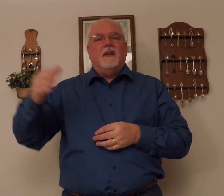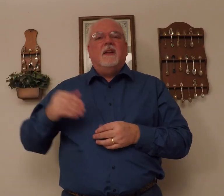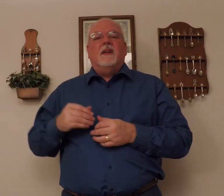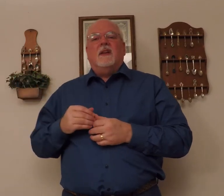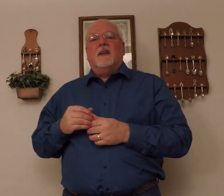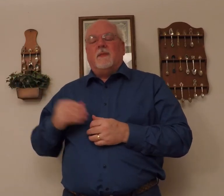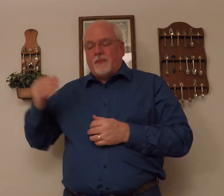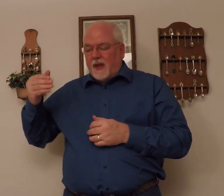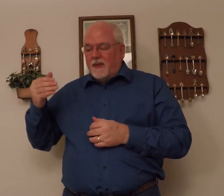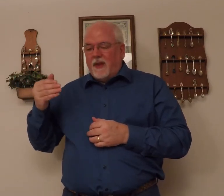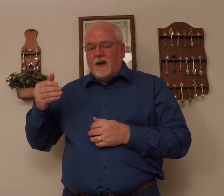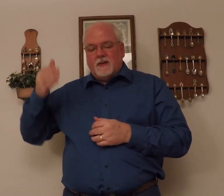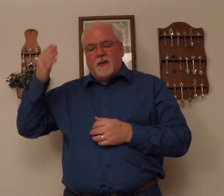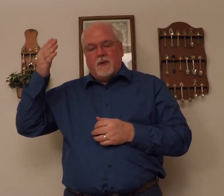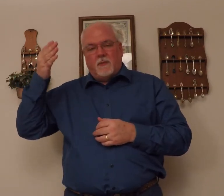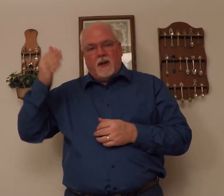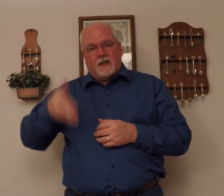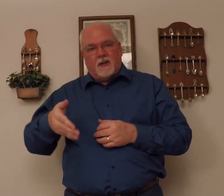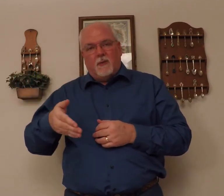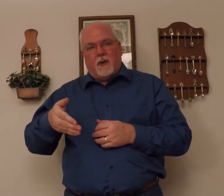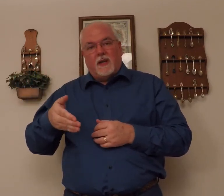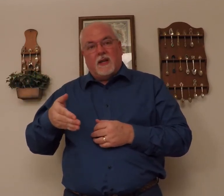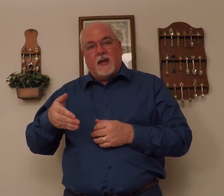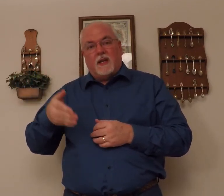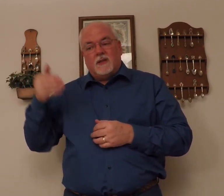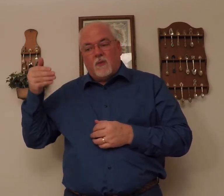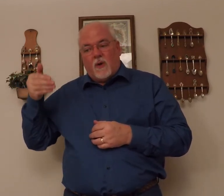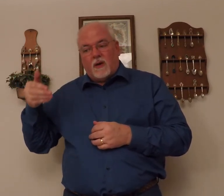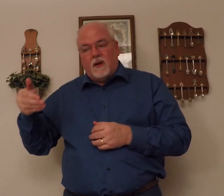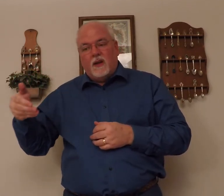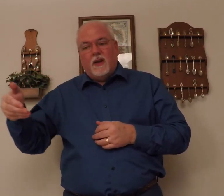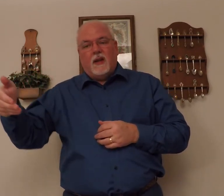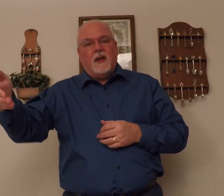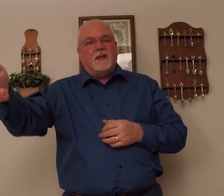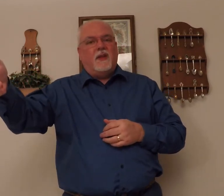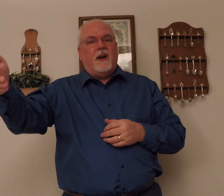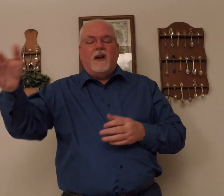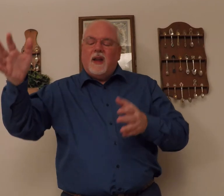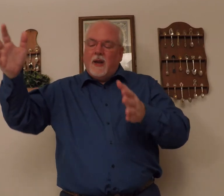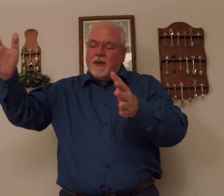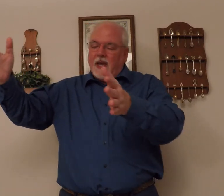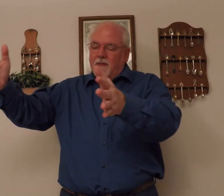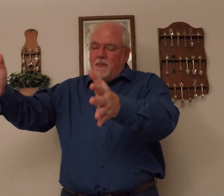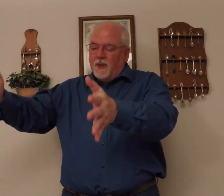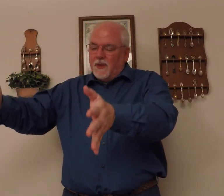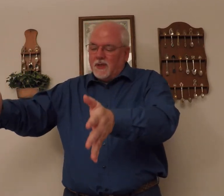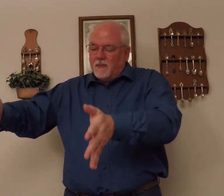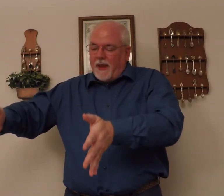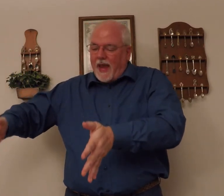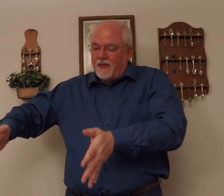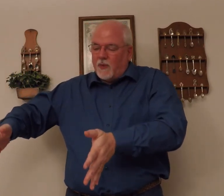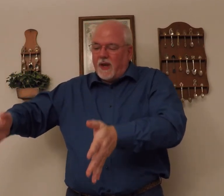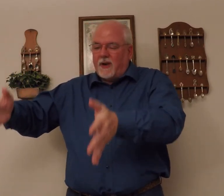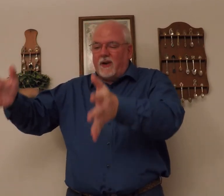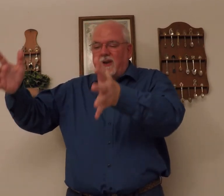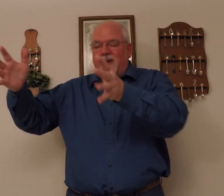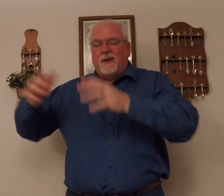and there, instead of just being a single place, again, because they're walking, is there. And we kind of built this little pathway area here